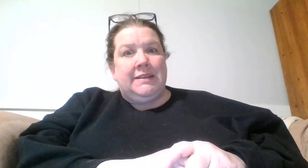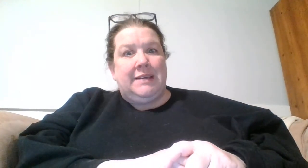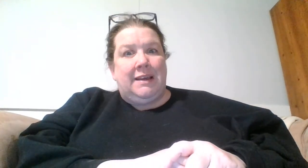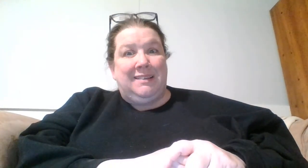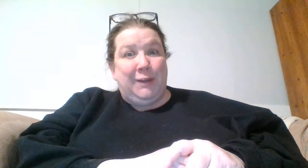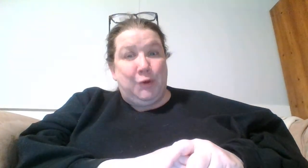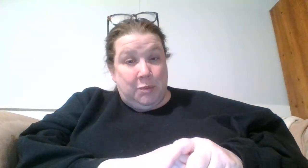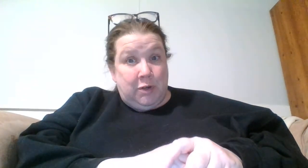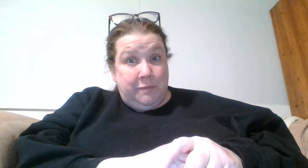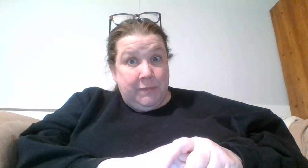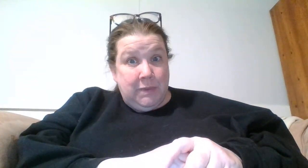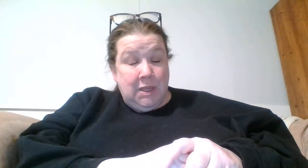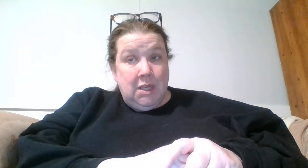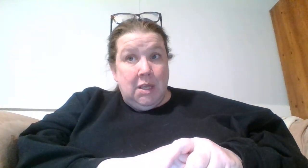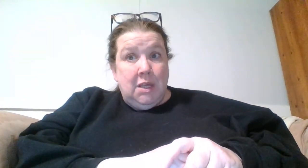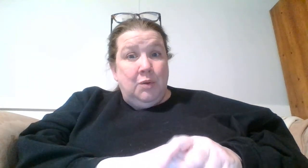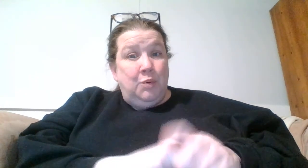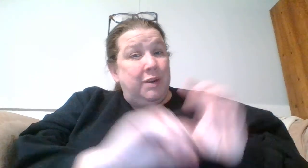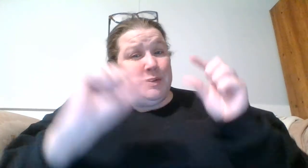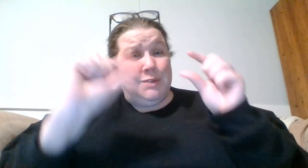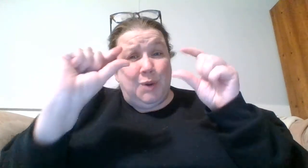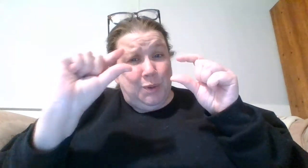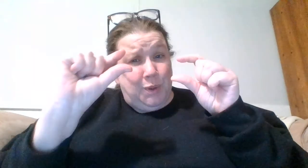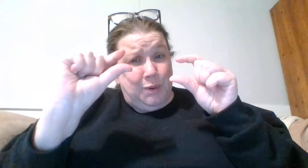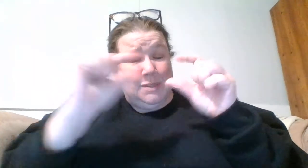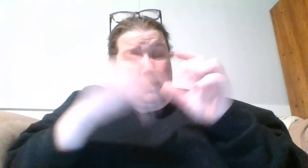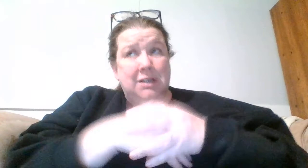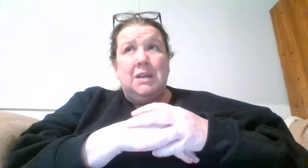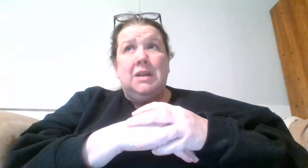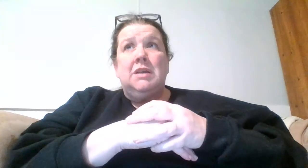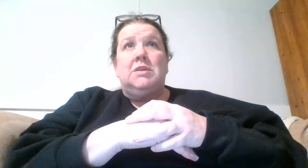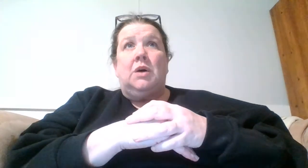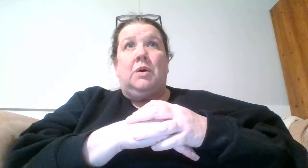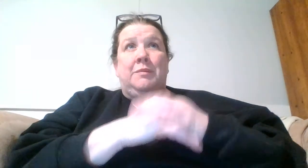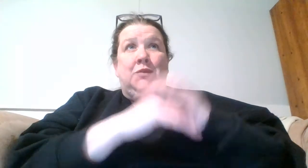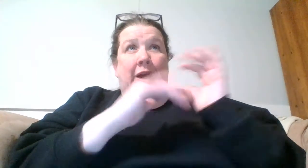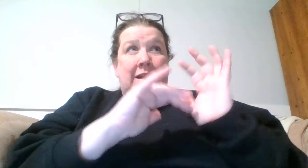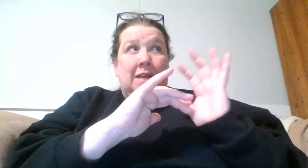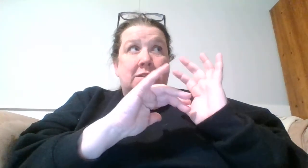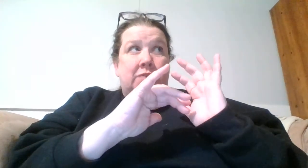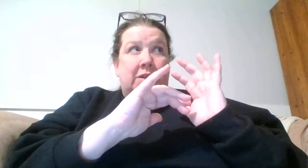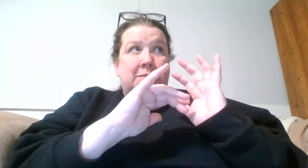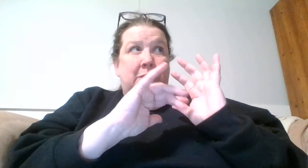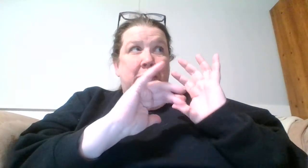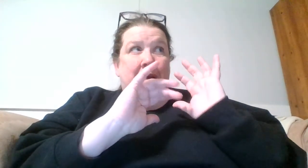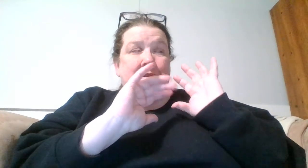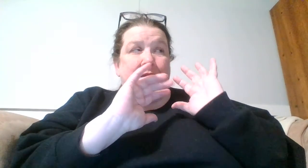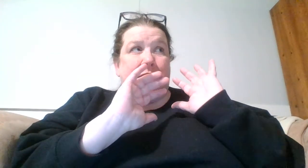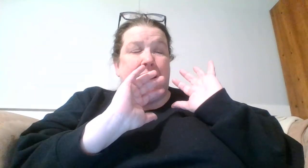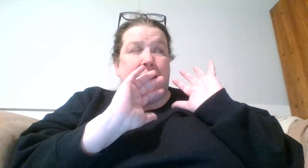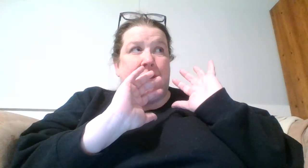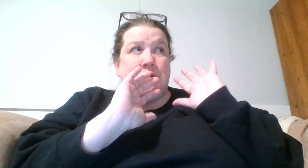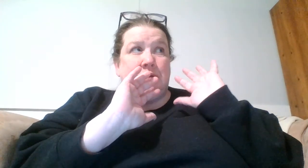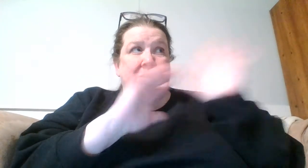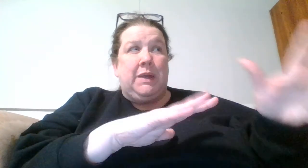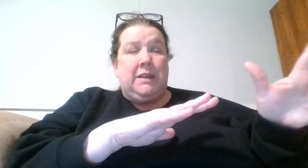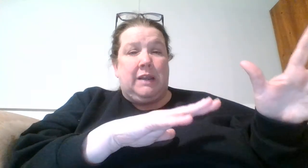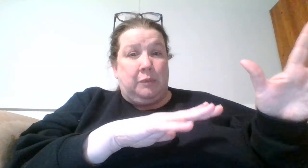is technically normal we're so close so I'm trying not to stress bake because if if I stress bake then I